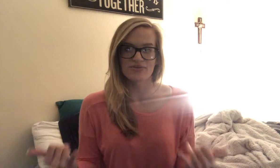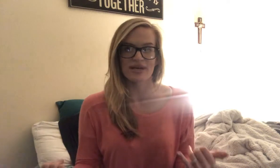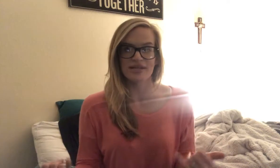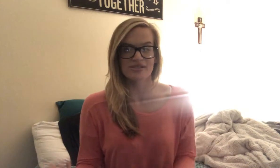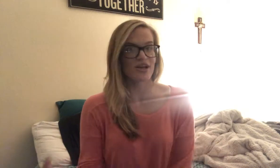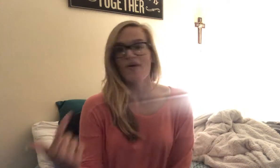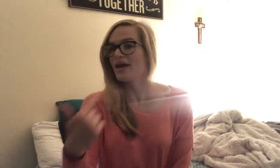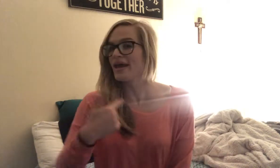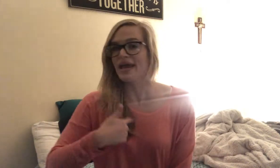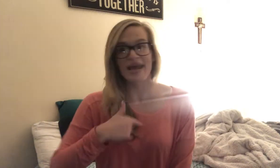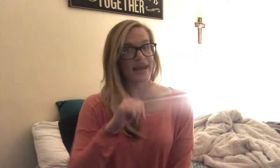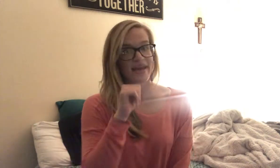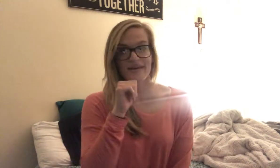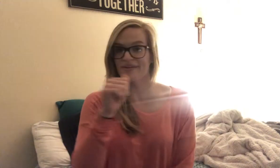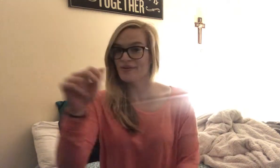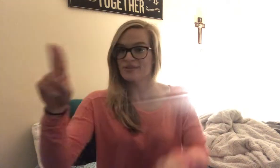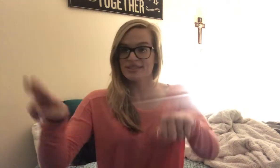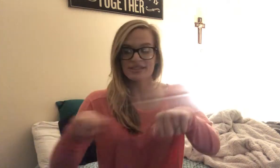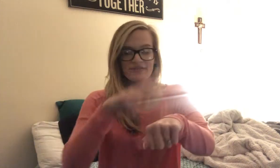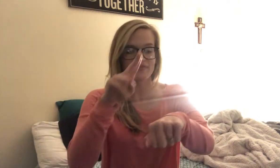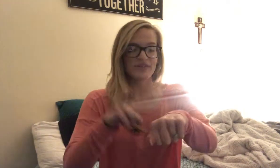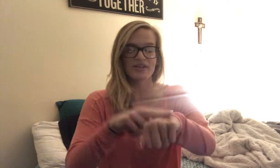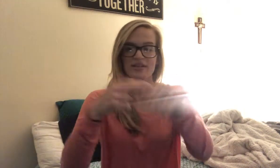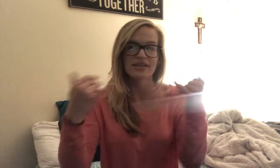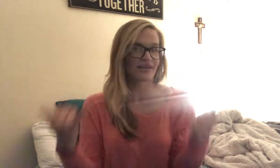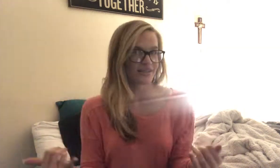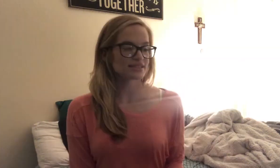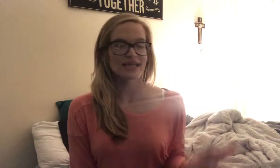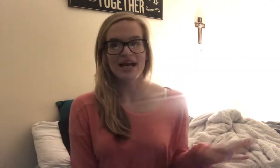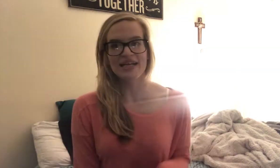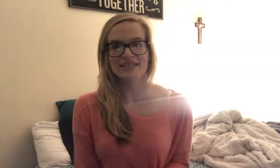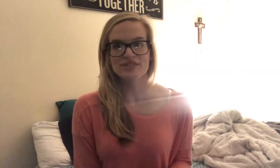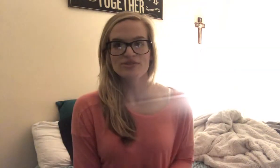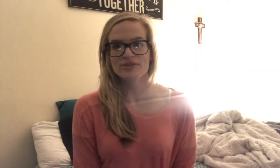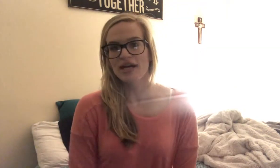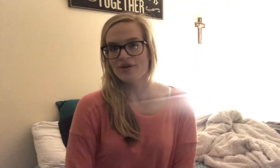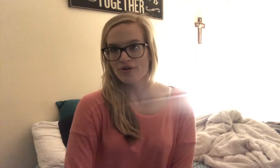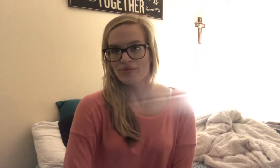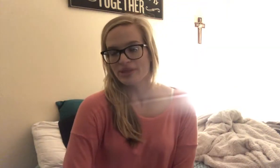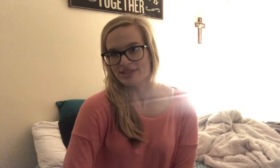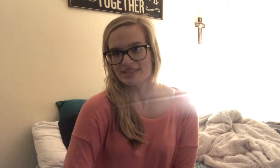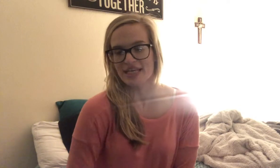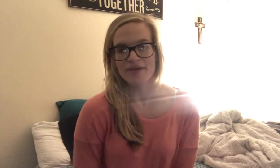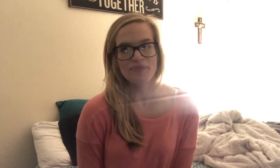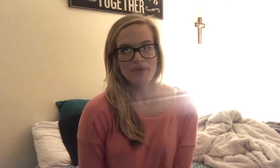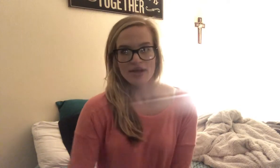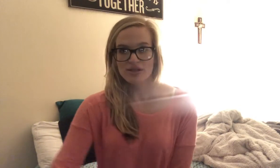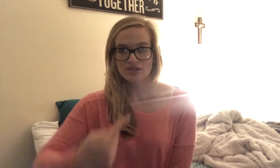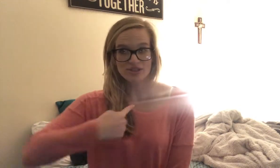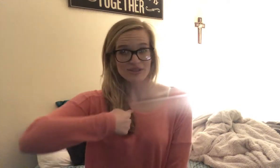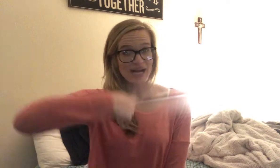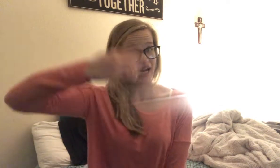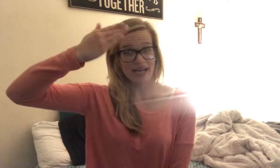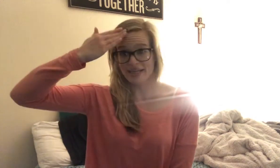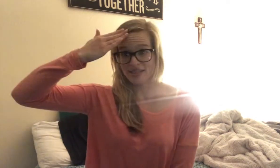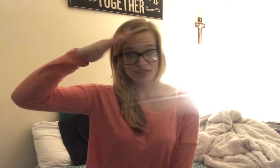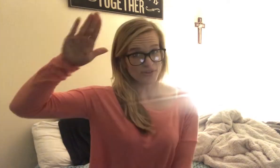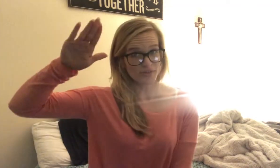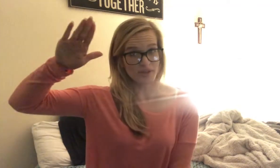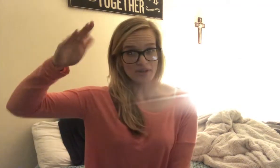way. So, ain't used to feeling this. I do not know what to say. So, I don't know.